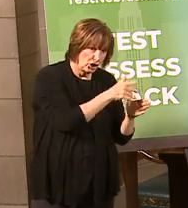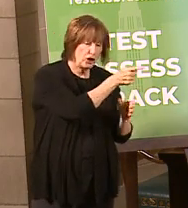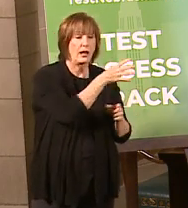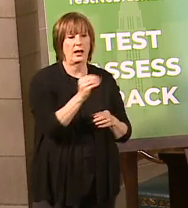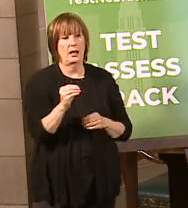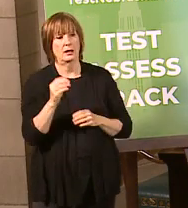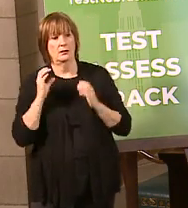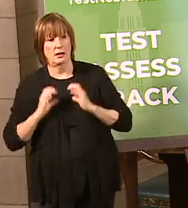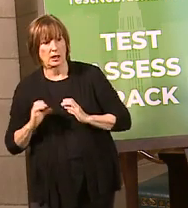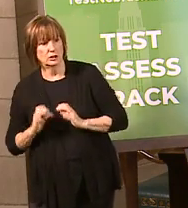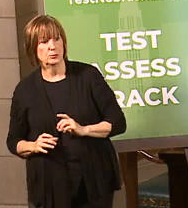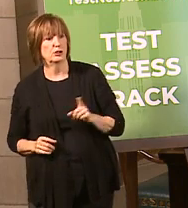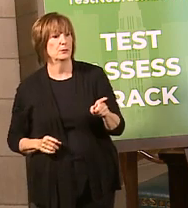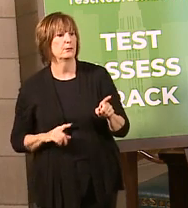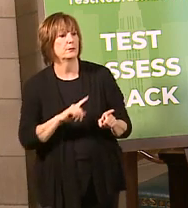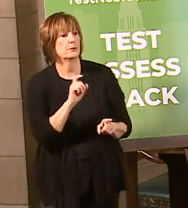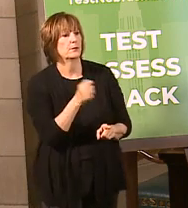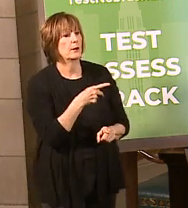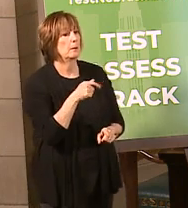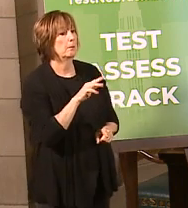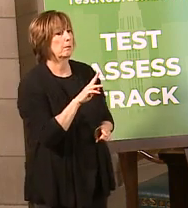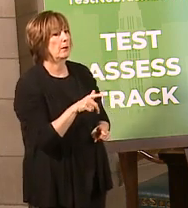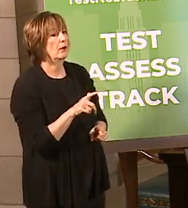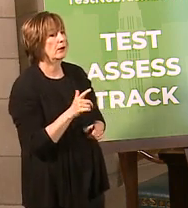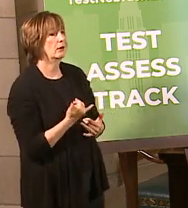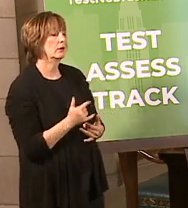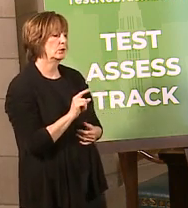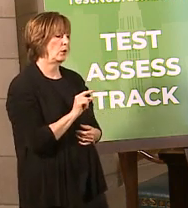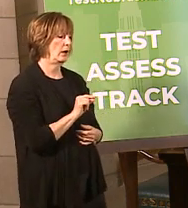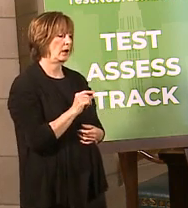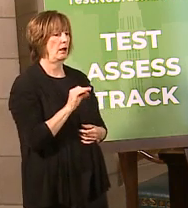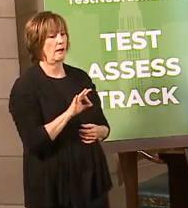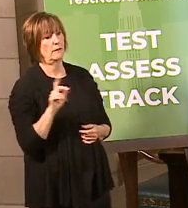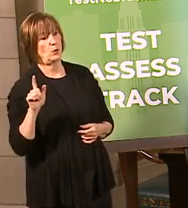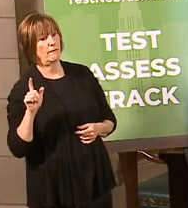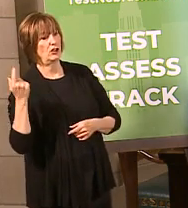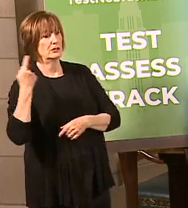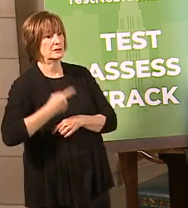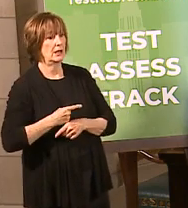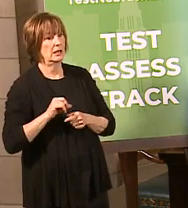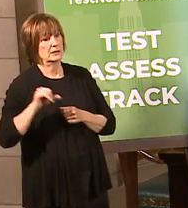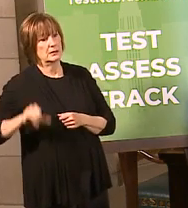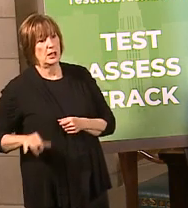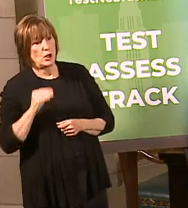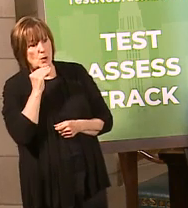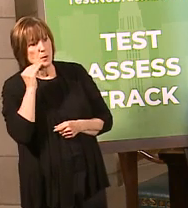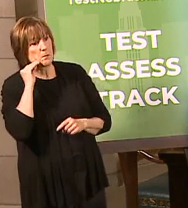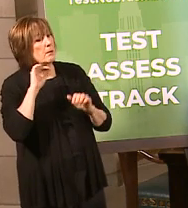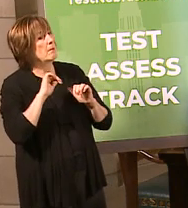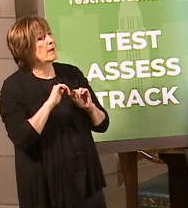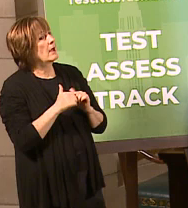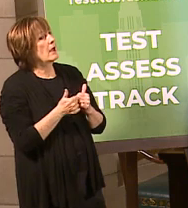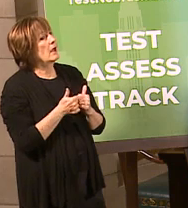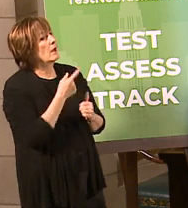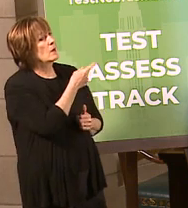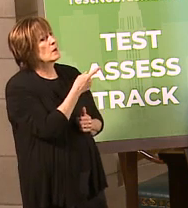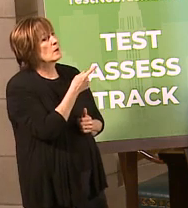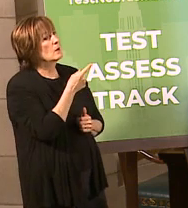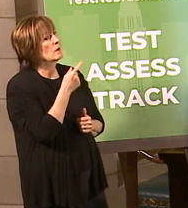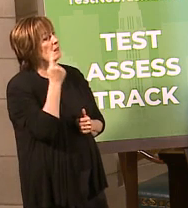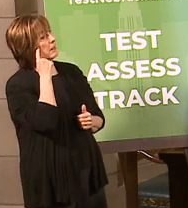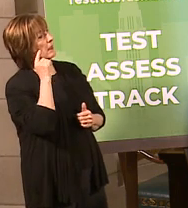Paul? have two main questions. This is the 20th of your 21st day of, you know, let's stay at home. How would you rate